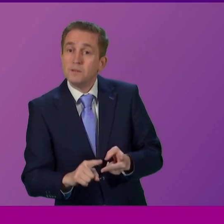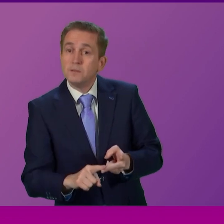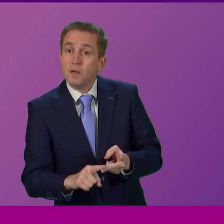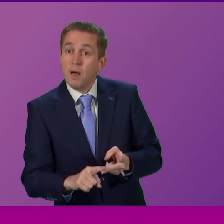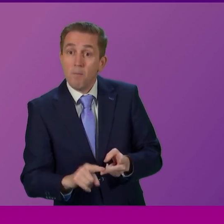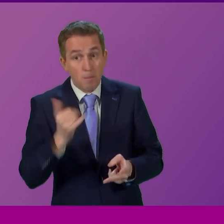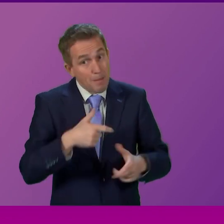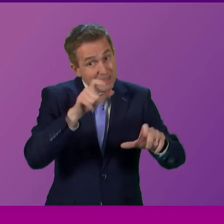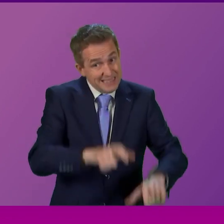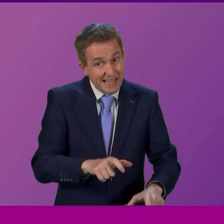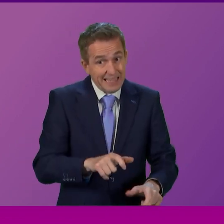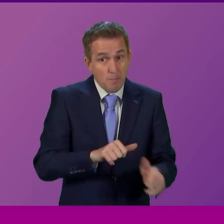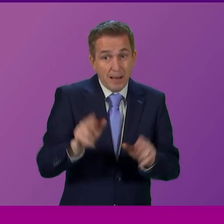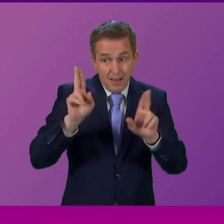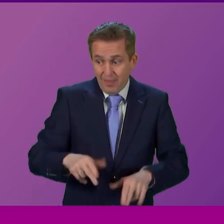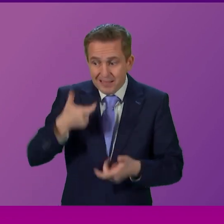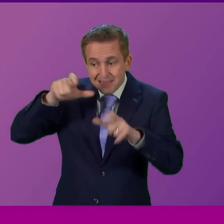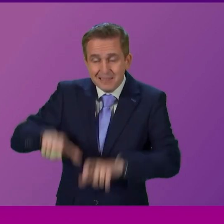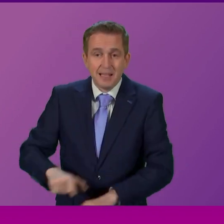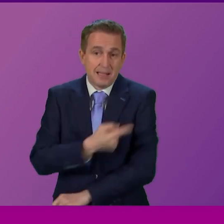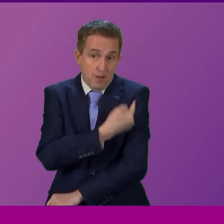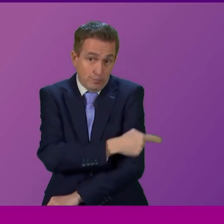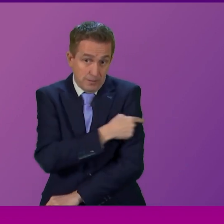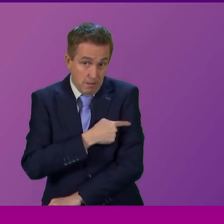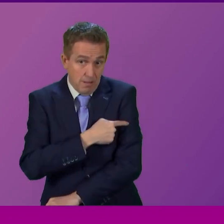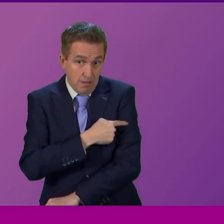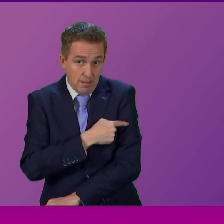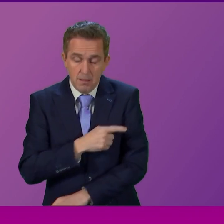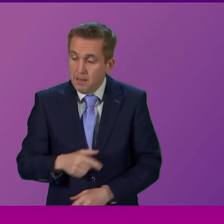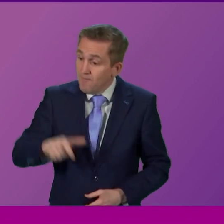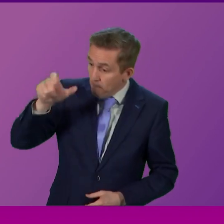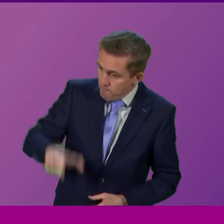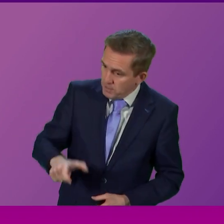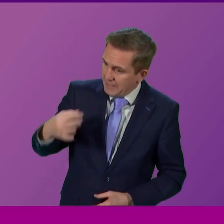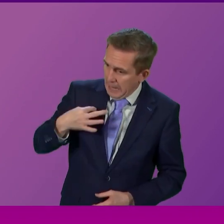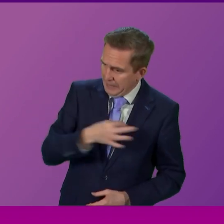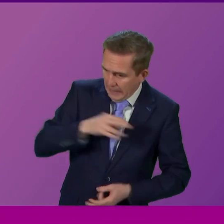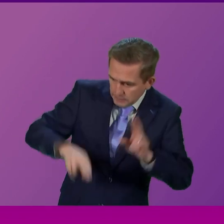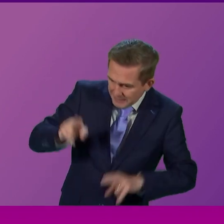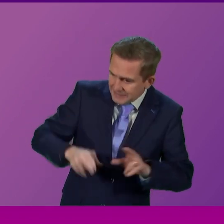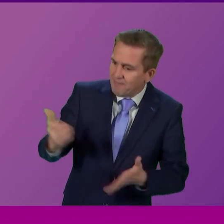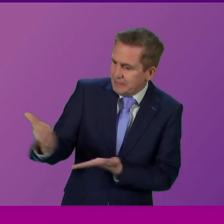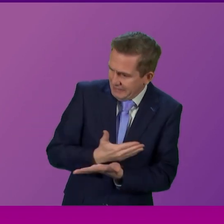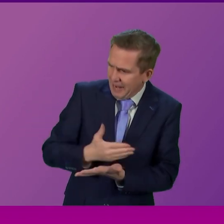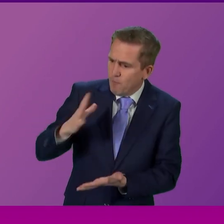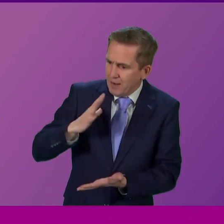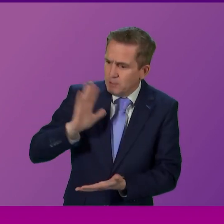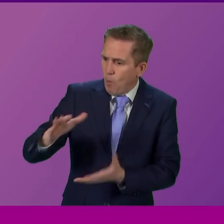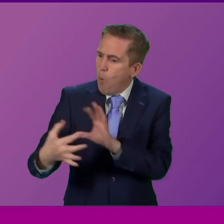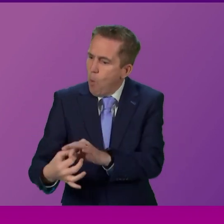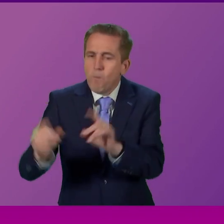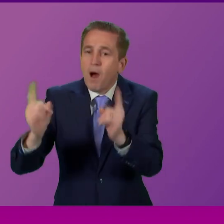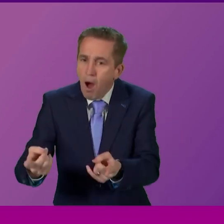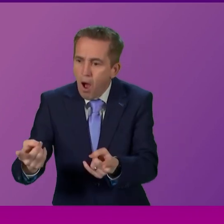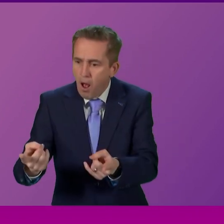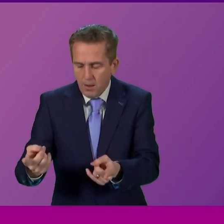that is overoccupied facing the pressure that it's under when you're clinically safe to be discharged and that's crucial these people are clinically safe to be discharged it's not best